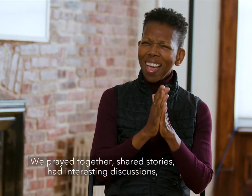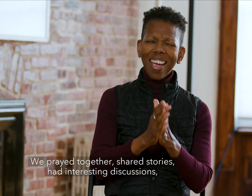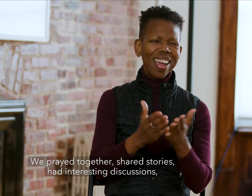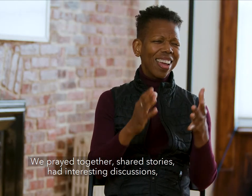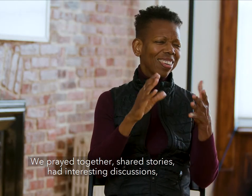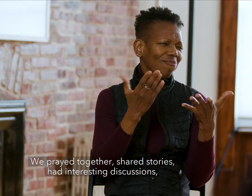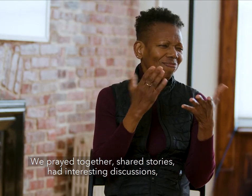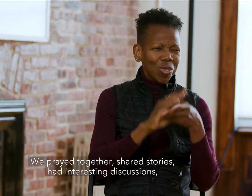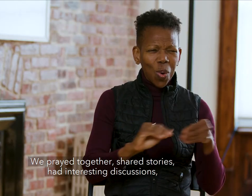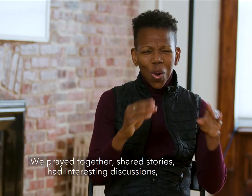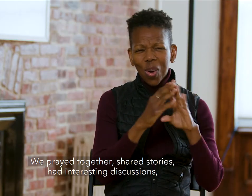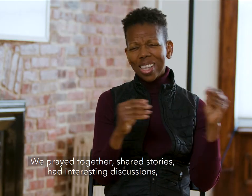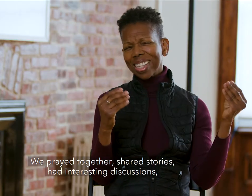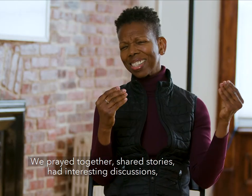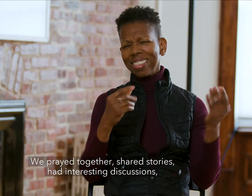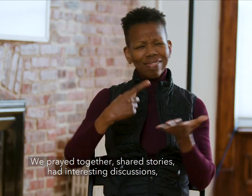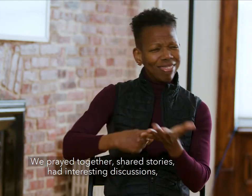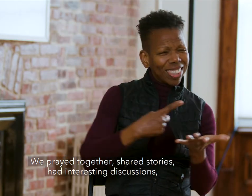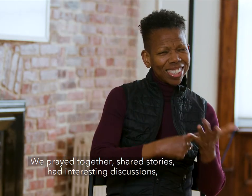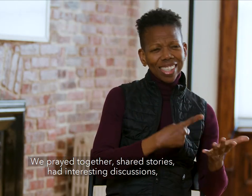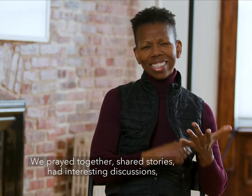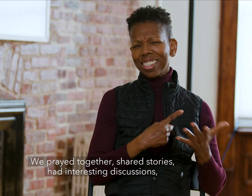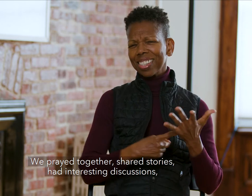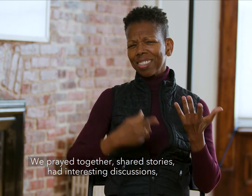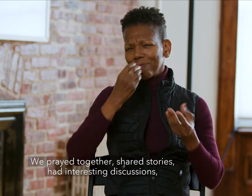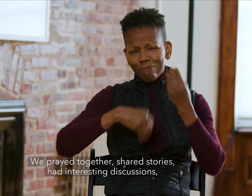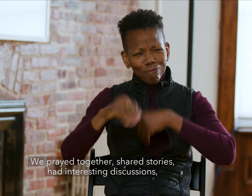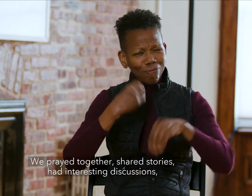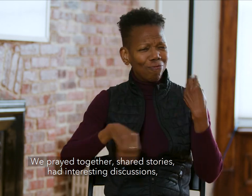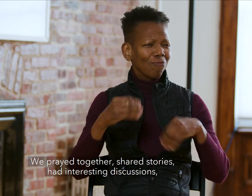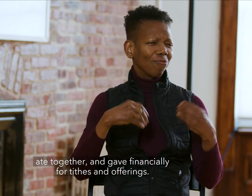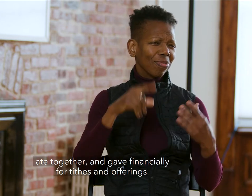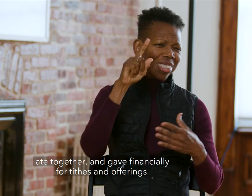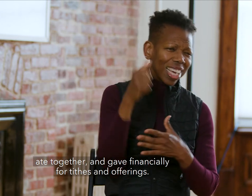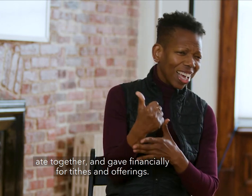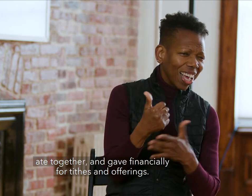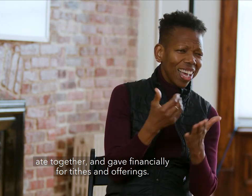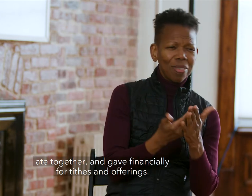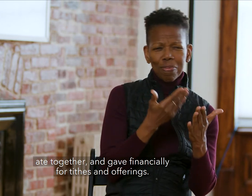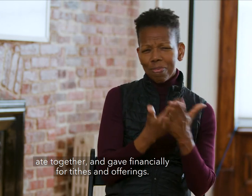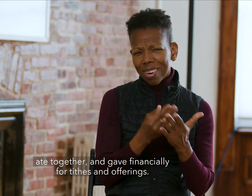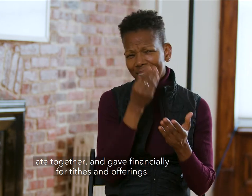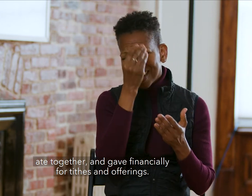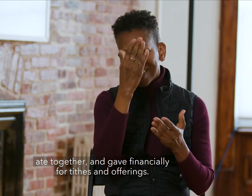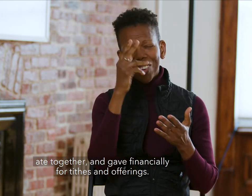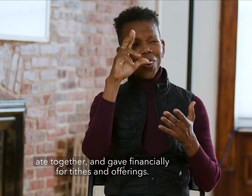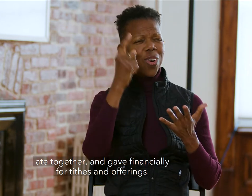community. We prayed together, shared stories, had interesting discussions, ate together, and gave financially for